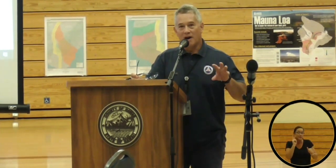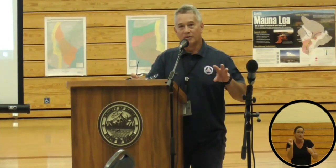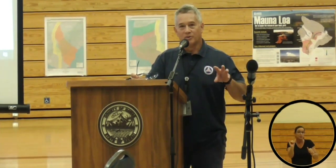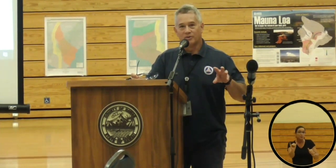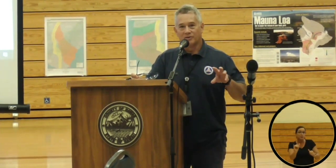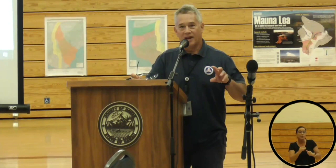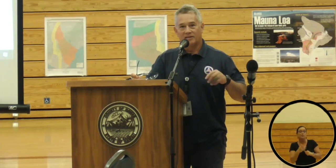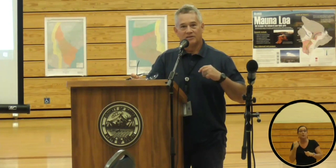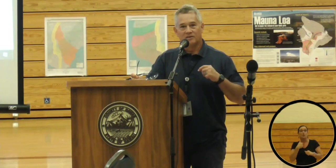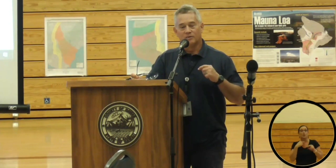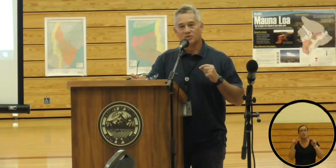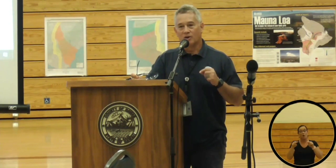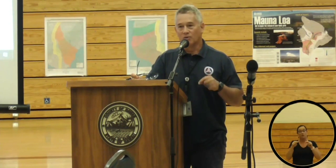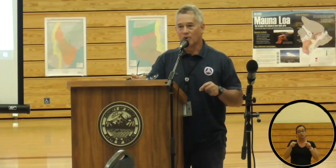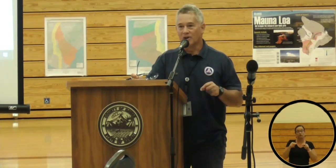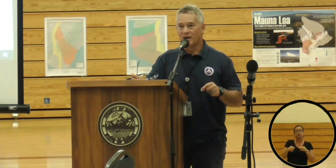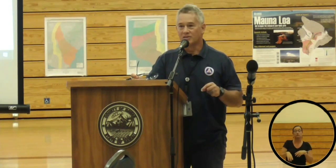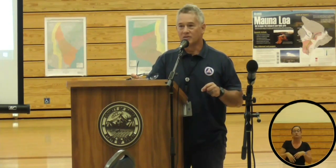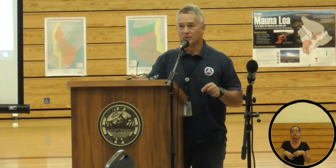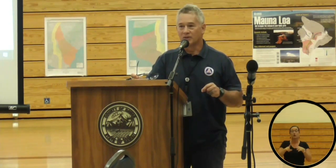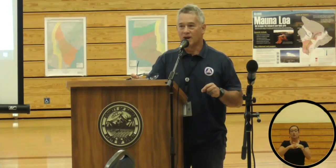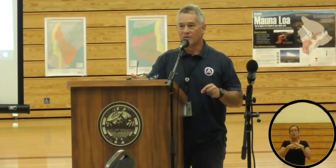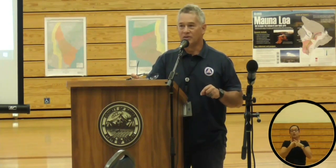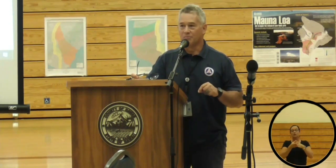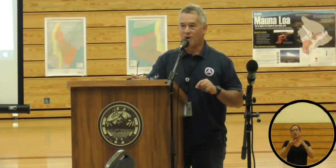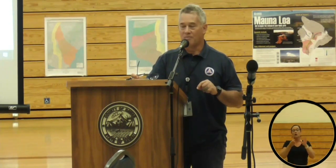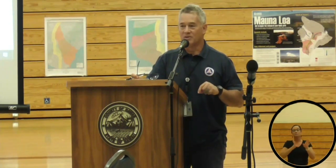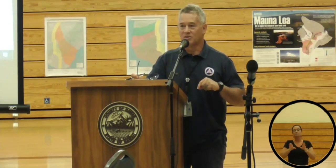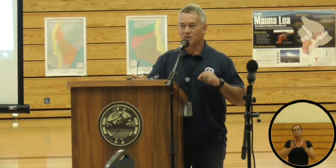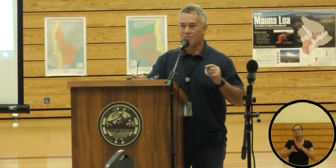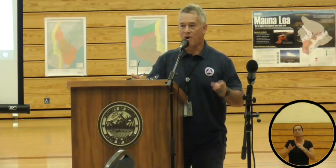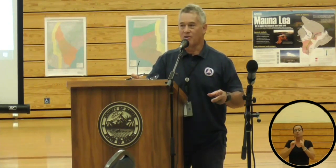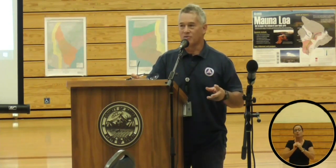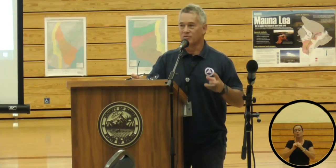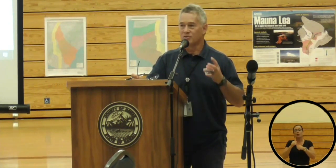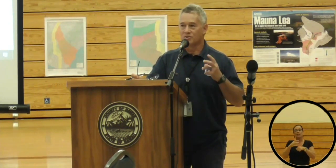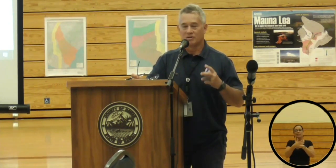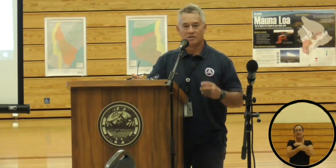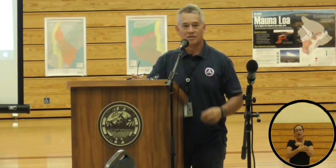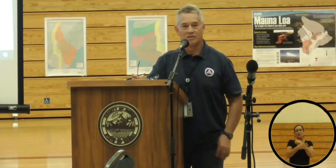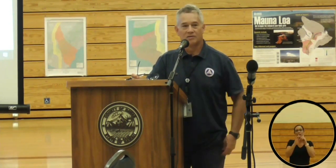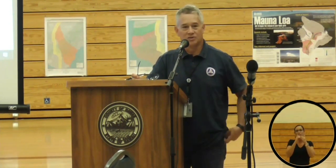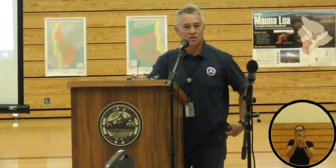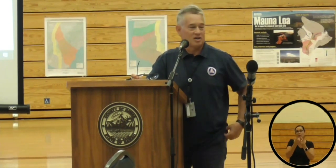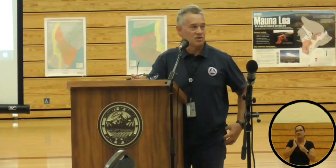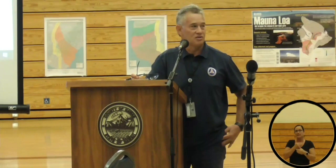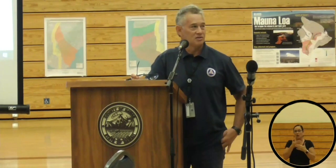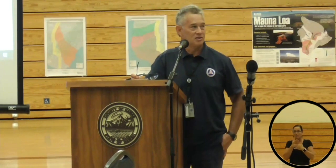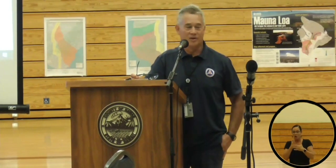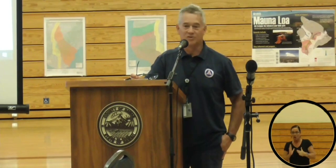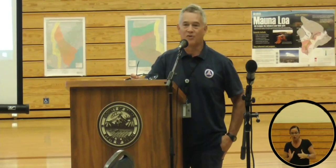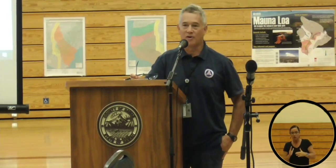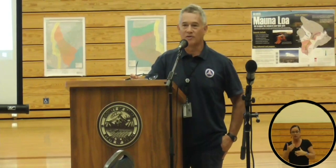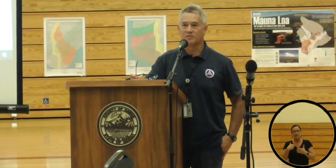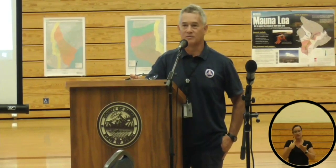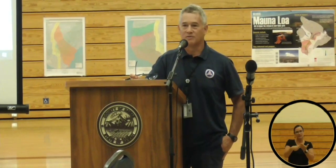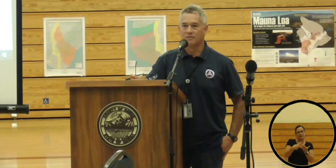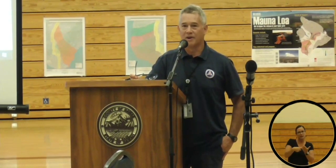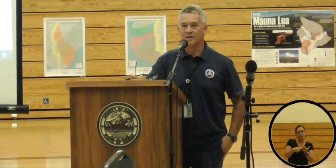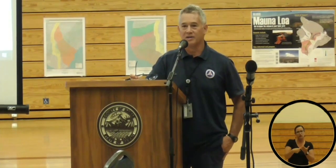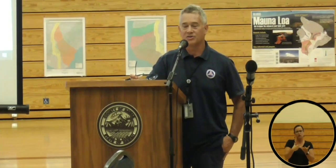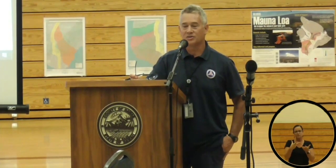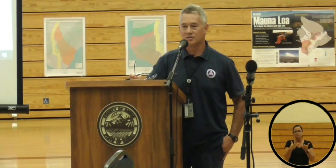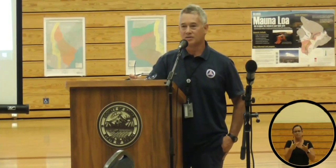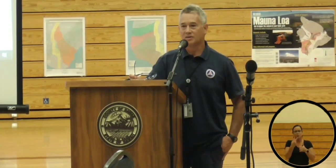So we monitor that, we start organizing with the county departments, our partners, discussion, you know, as far as